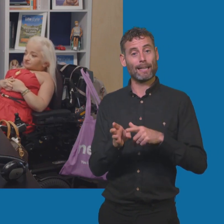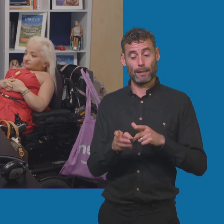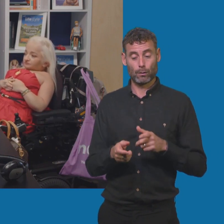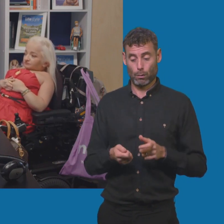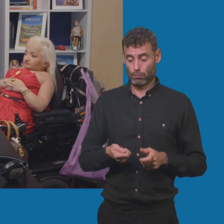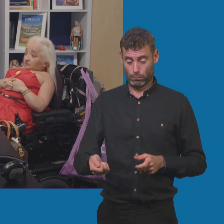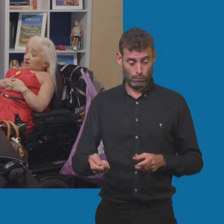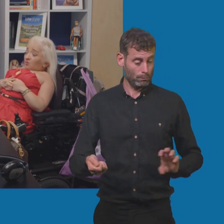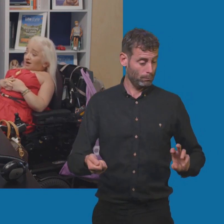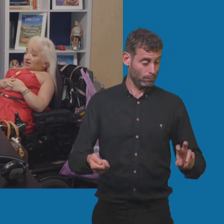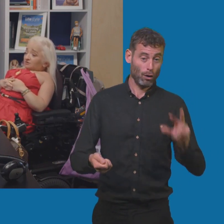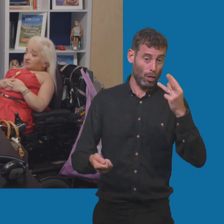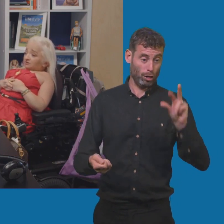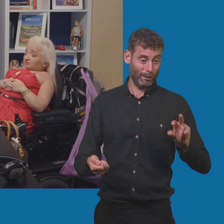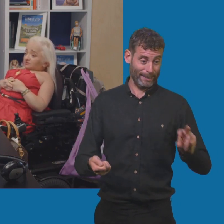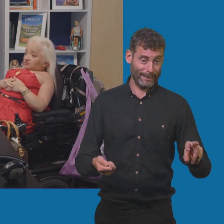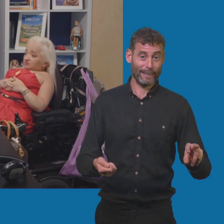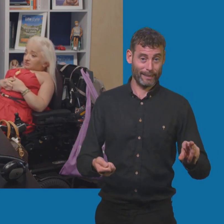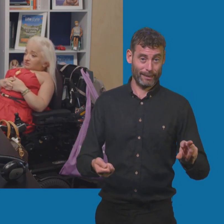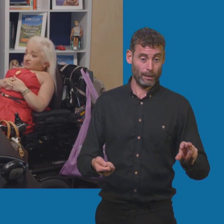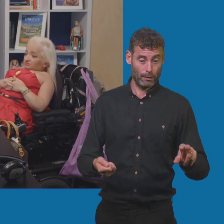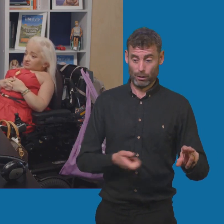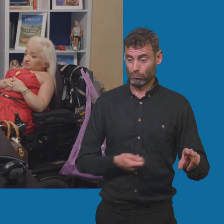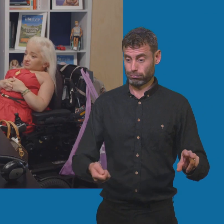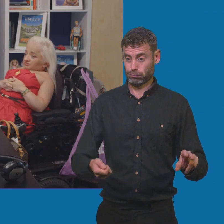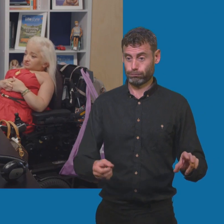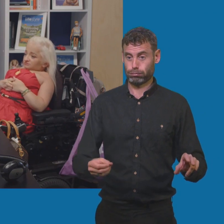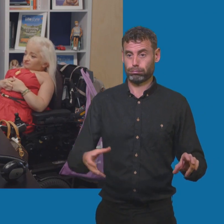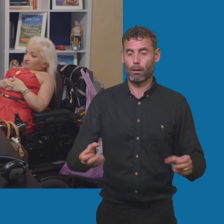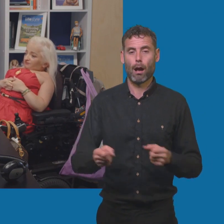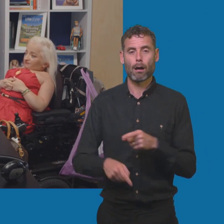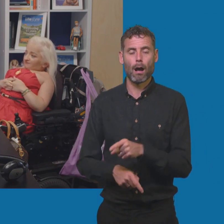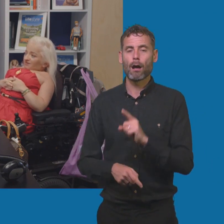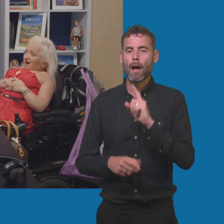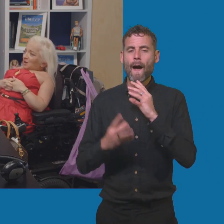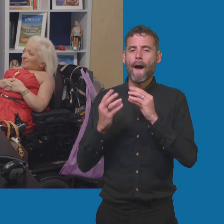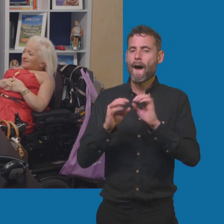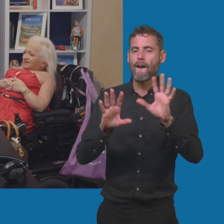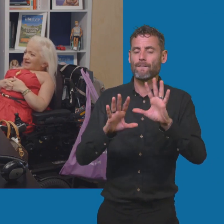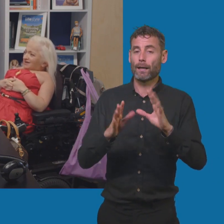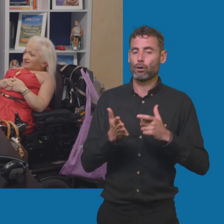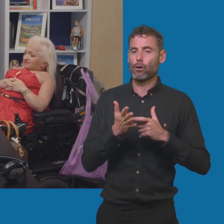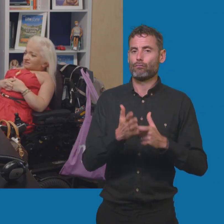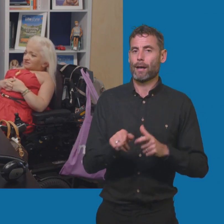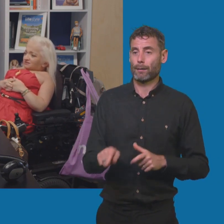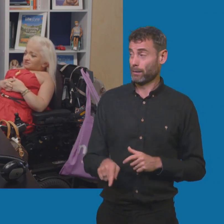normal three-point socket. Oh, wow. But it's generally not advisable. to say, but I like that take. In theory,